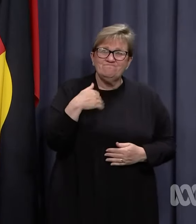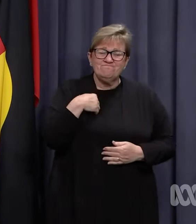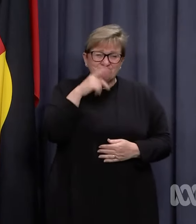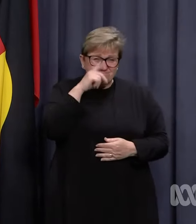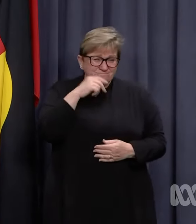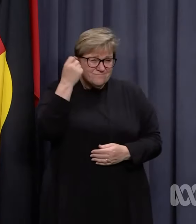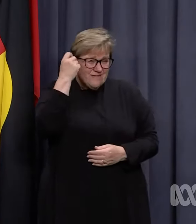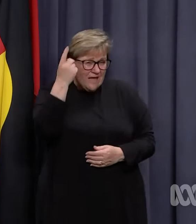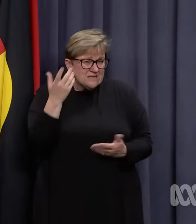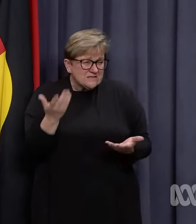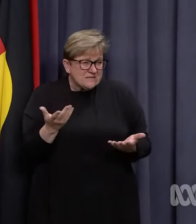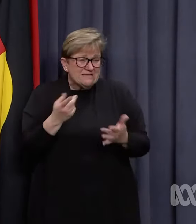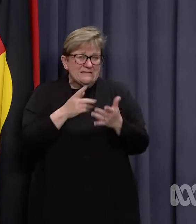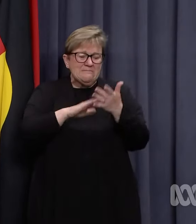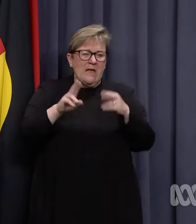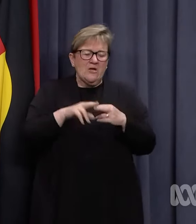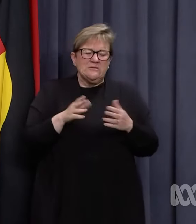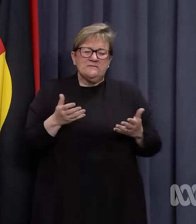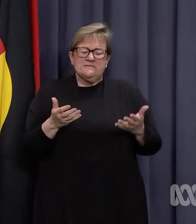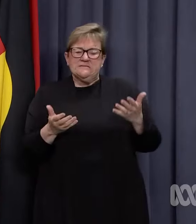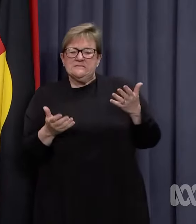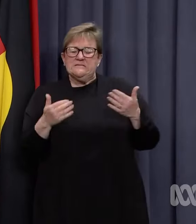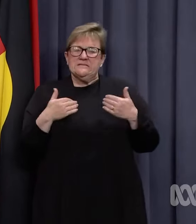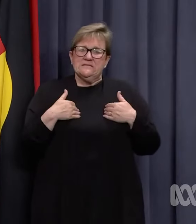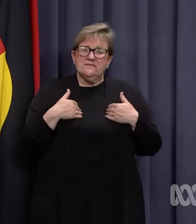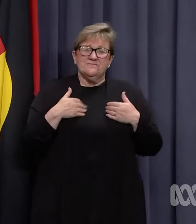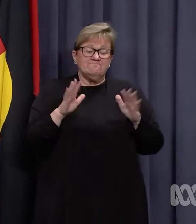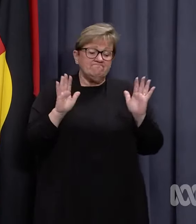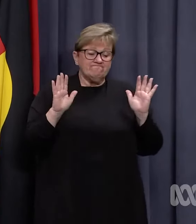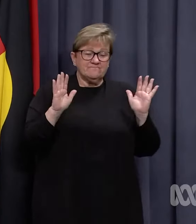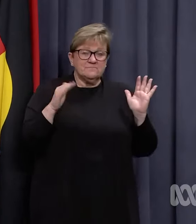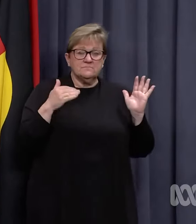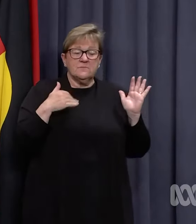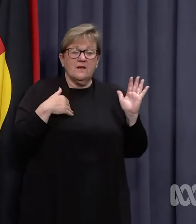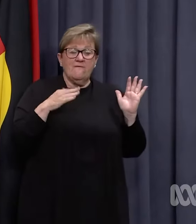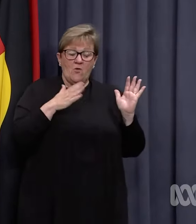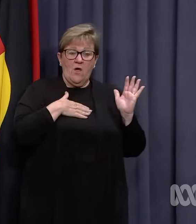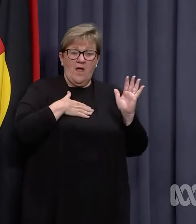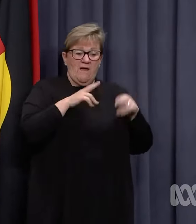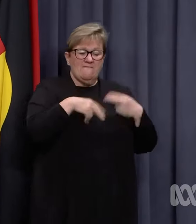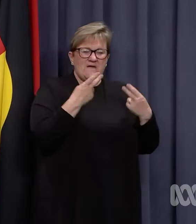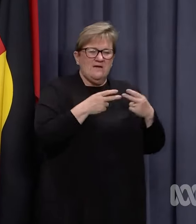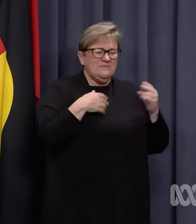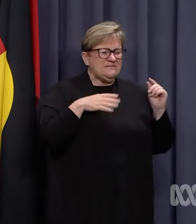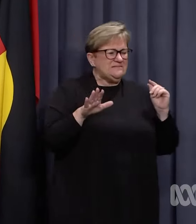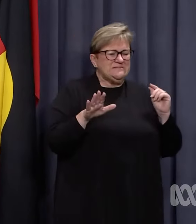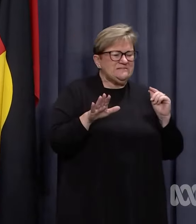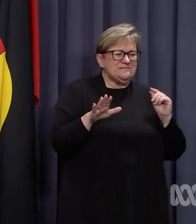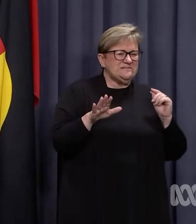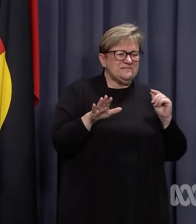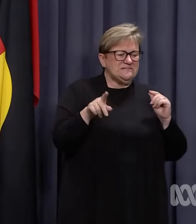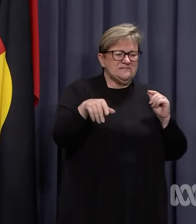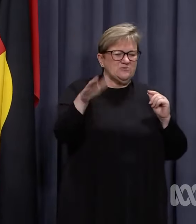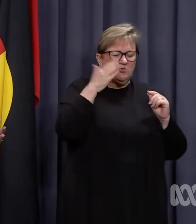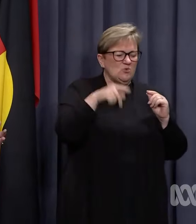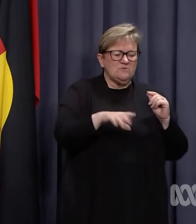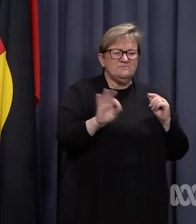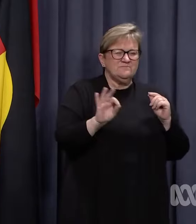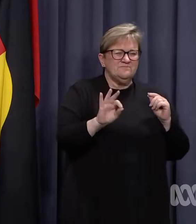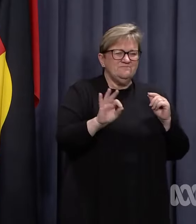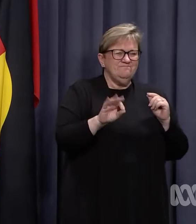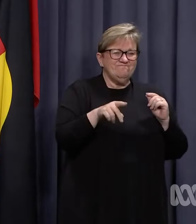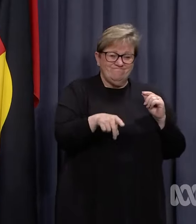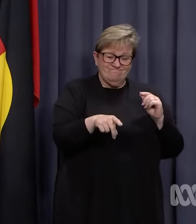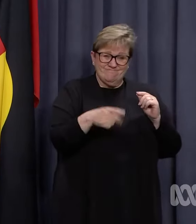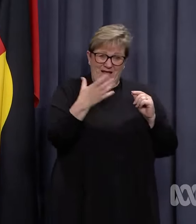can understand a parent making a decision, you know what, for our family, for the next couple of weeks, we're just going to, once a